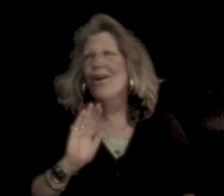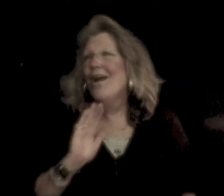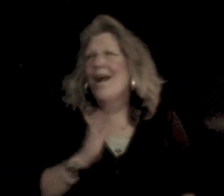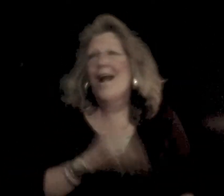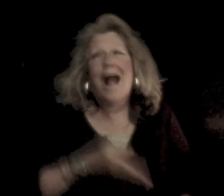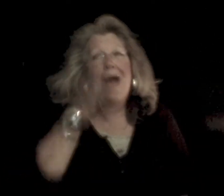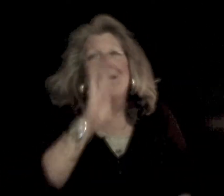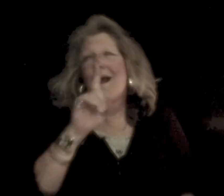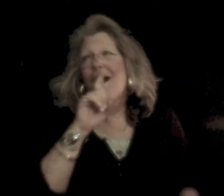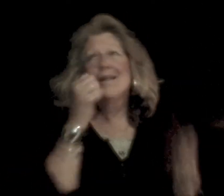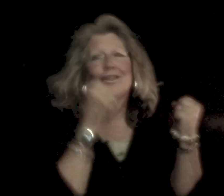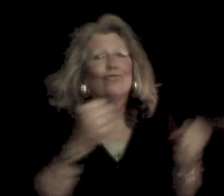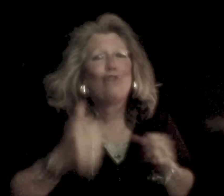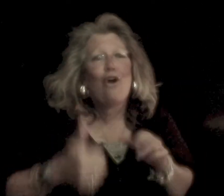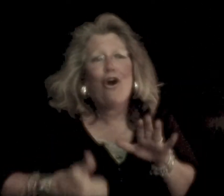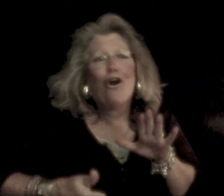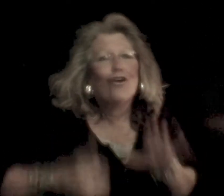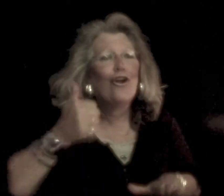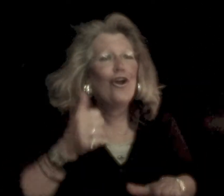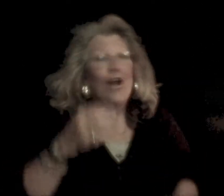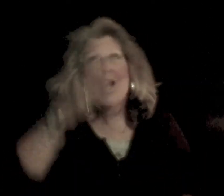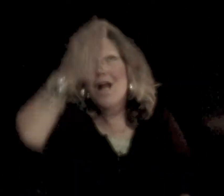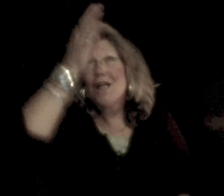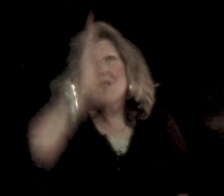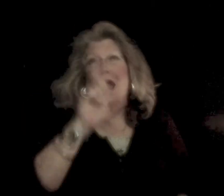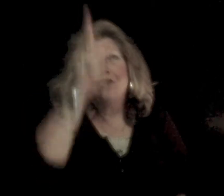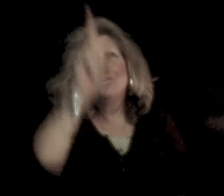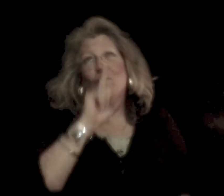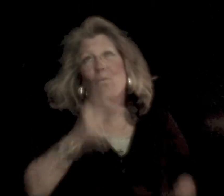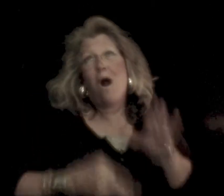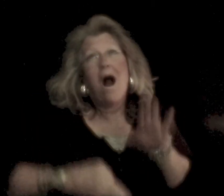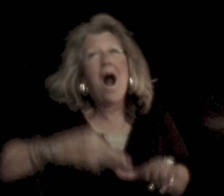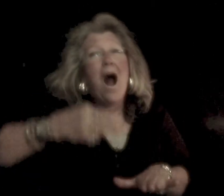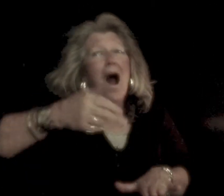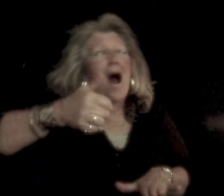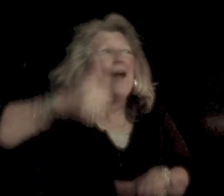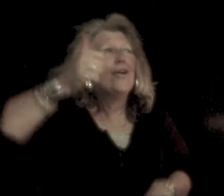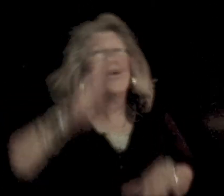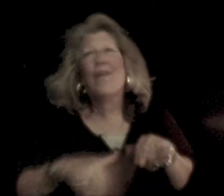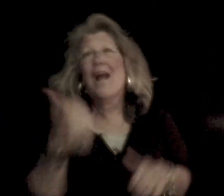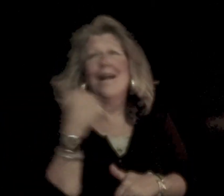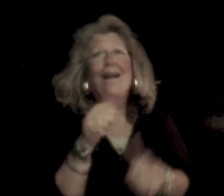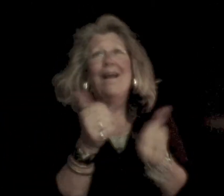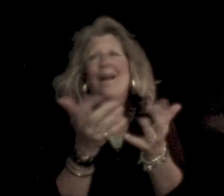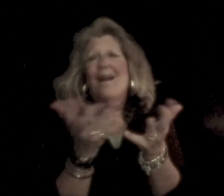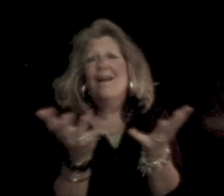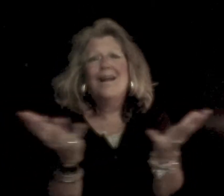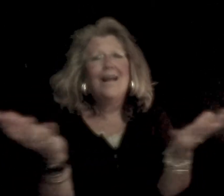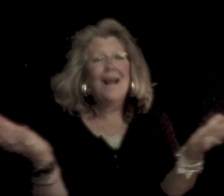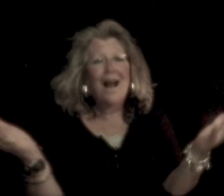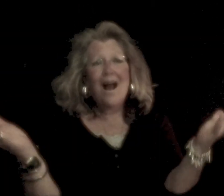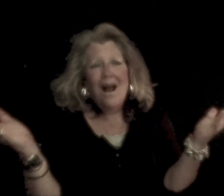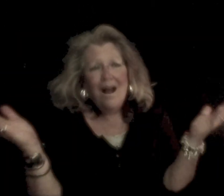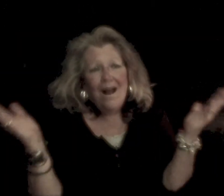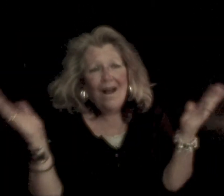I've got it's stronger I've you higher than any other